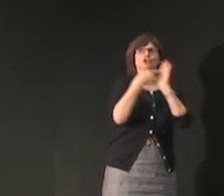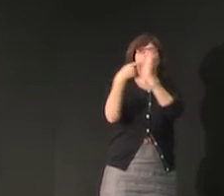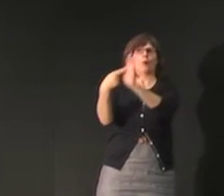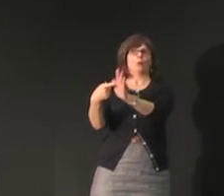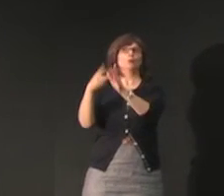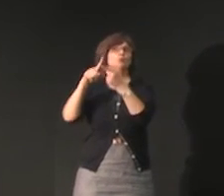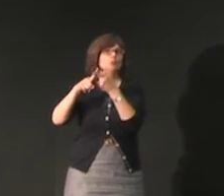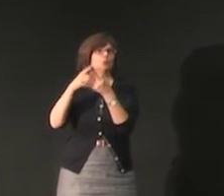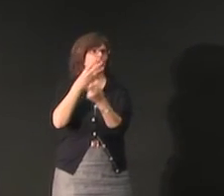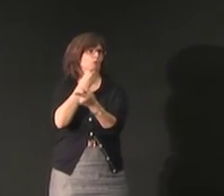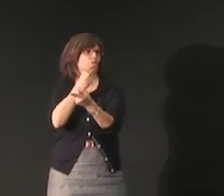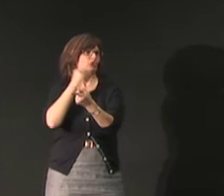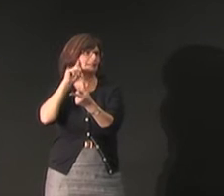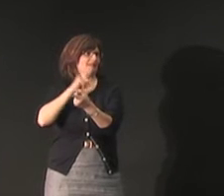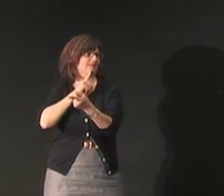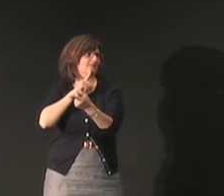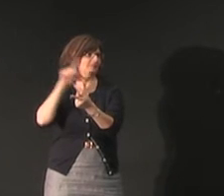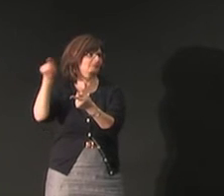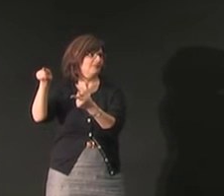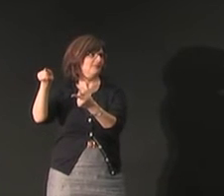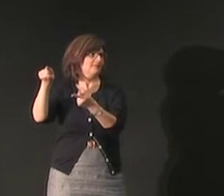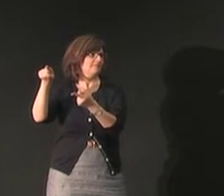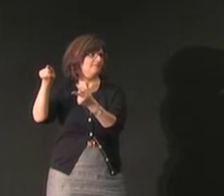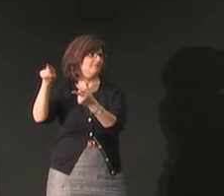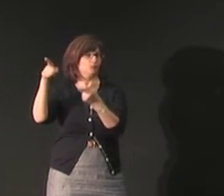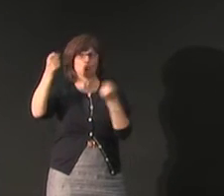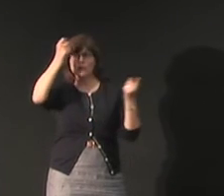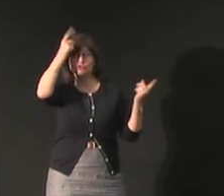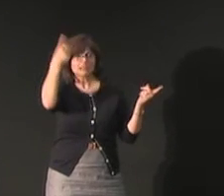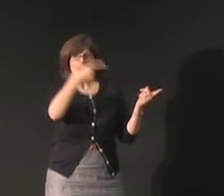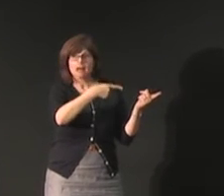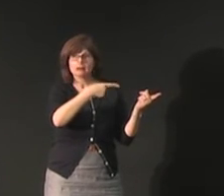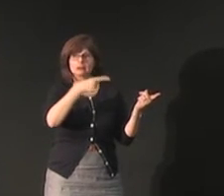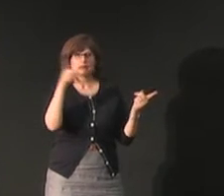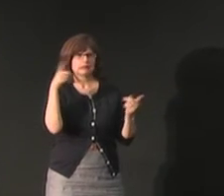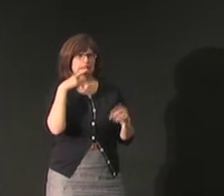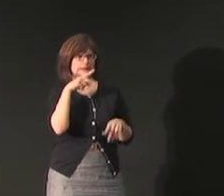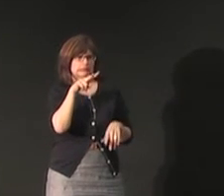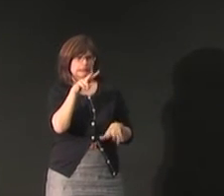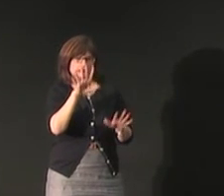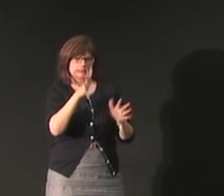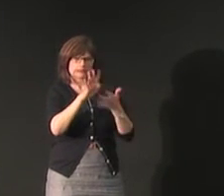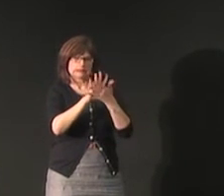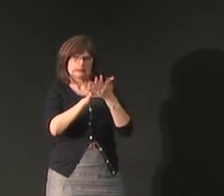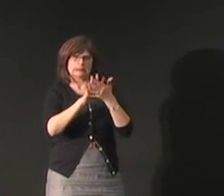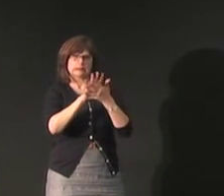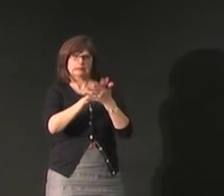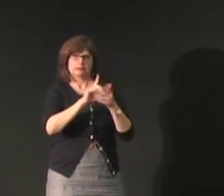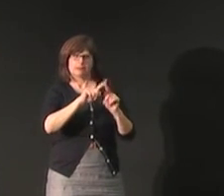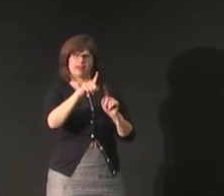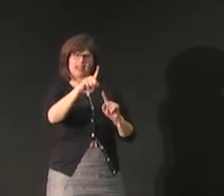them using Israeli sign language and show that to Jewish deaf people to see whether they could understand them and they